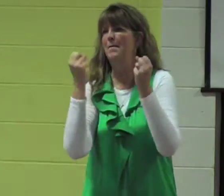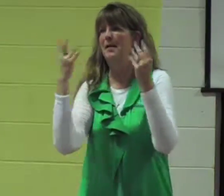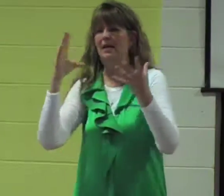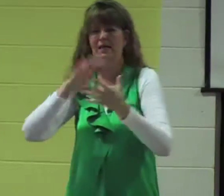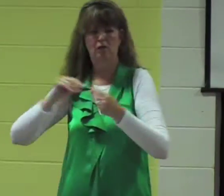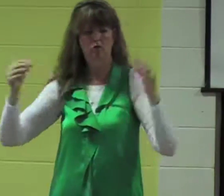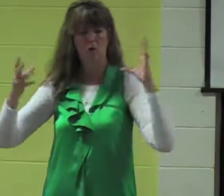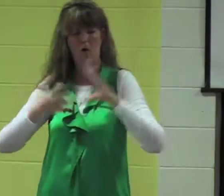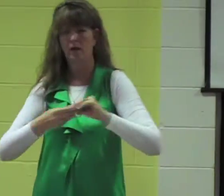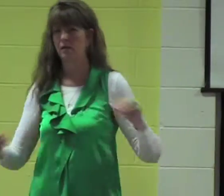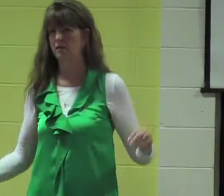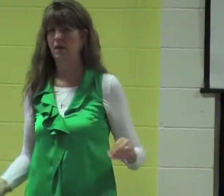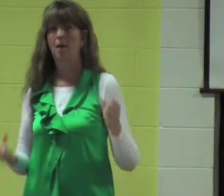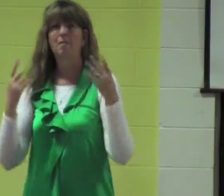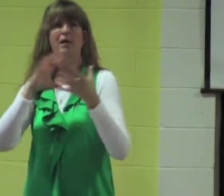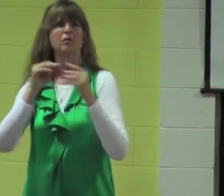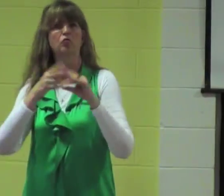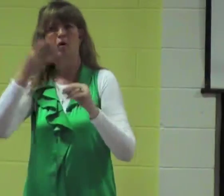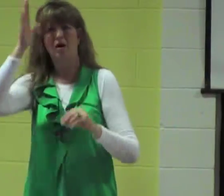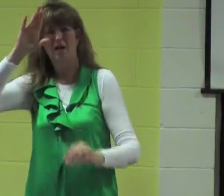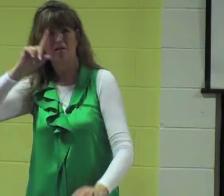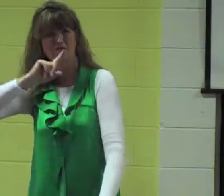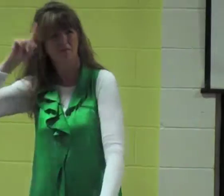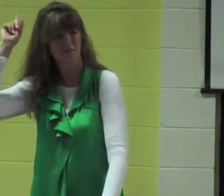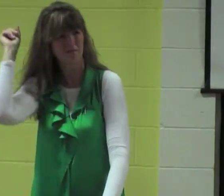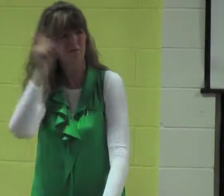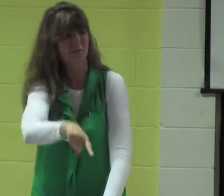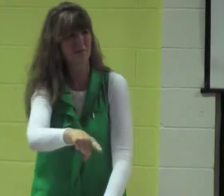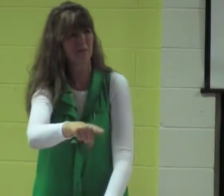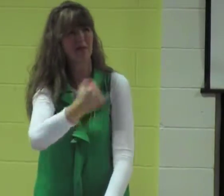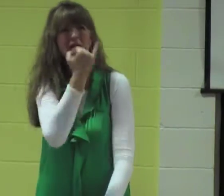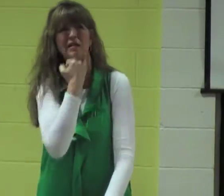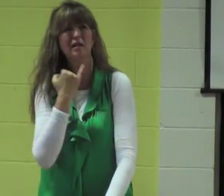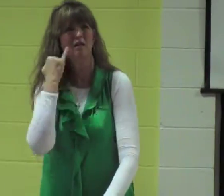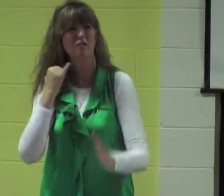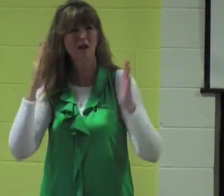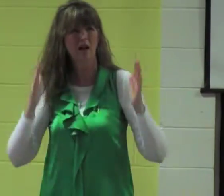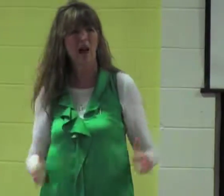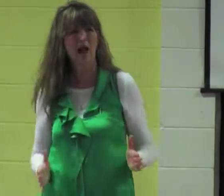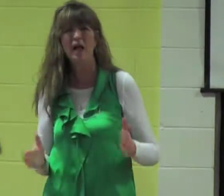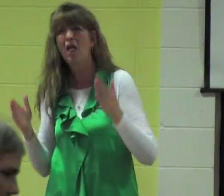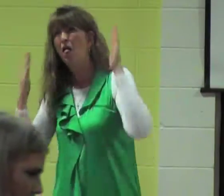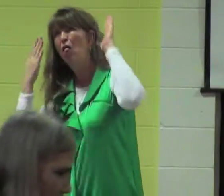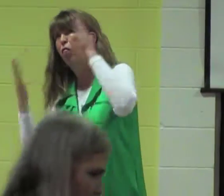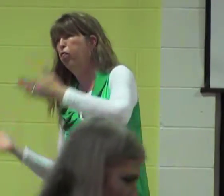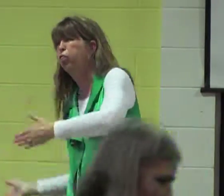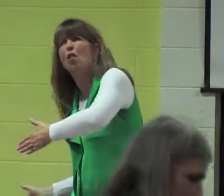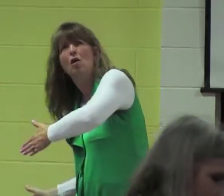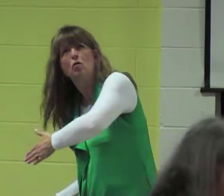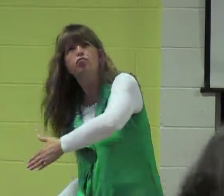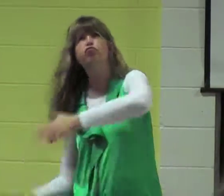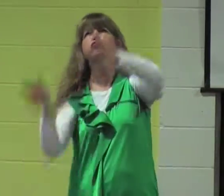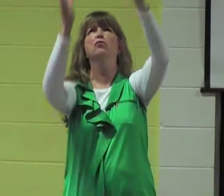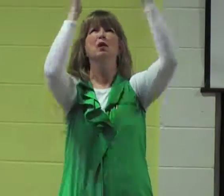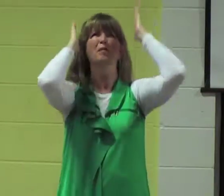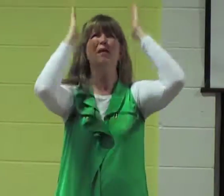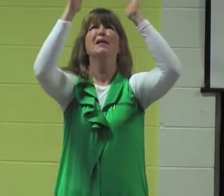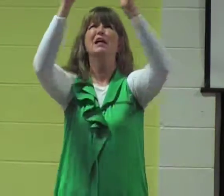You know, in the Old Testament, there's many stories of God calling Israel to repentance and